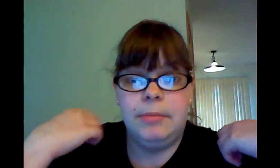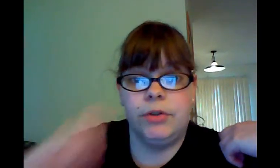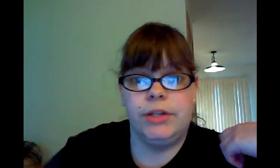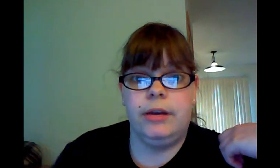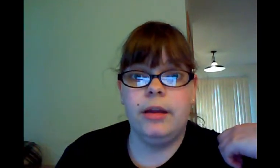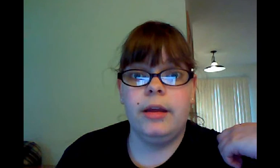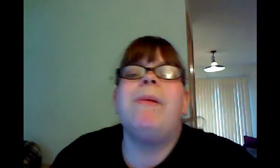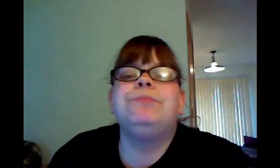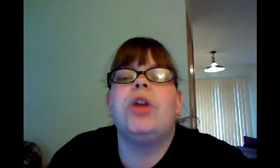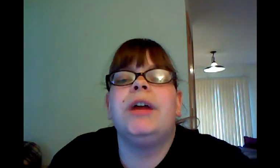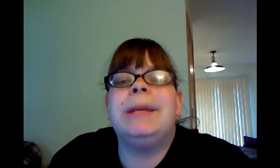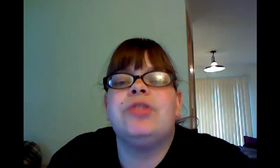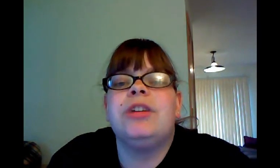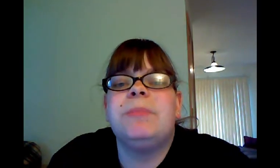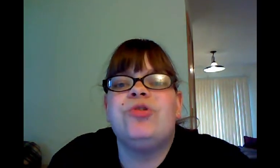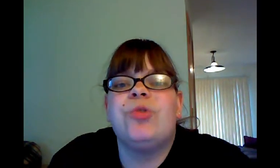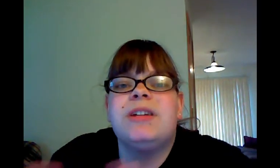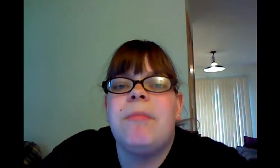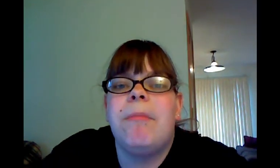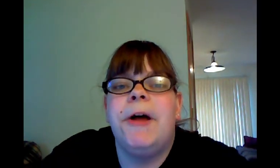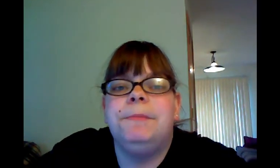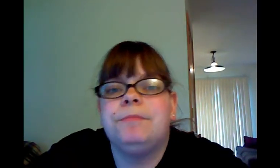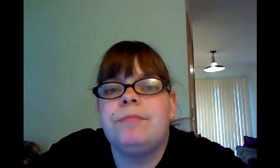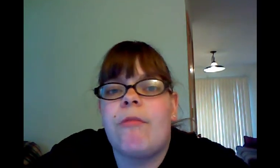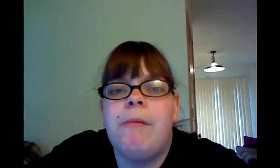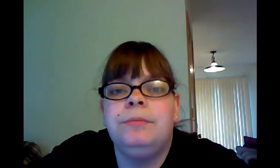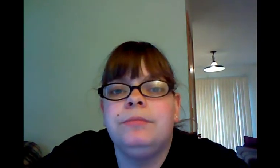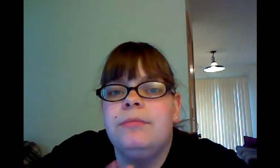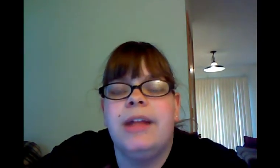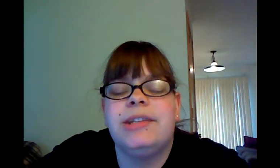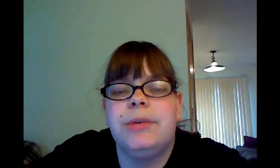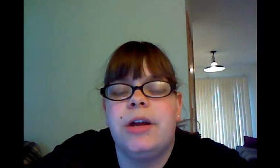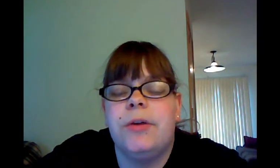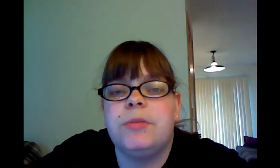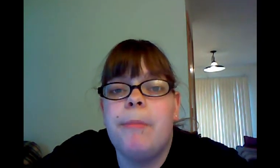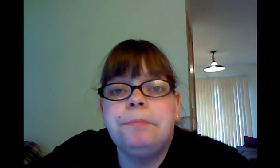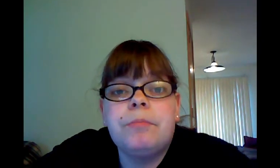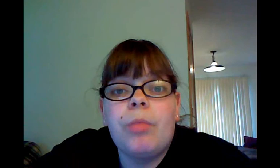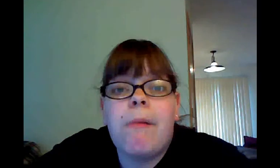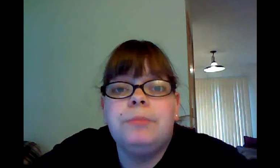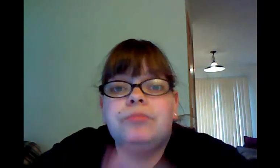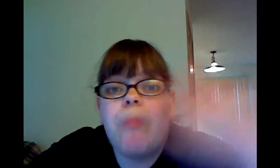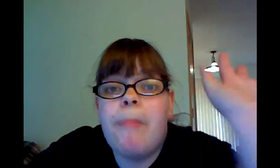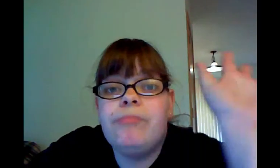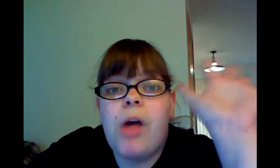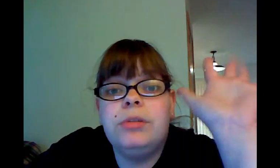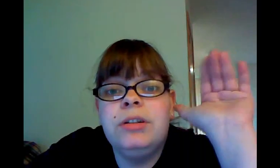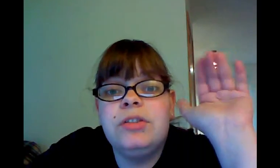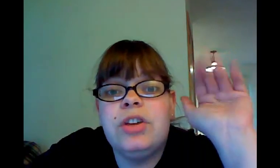person. Alright, I'm sorry it's been short, but that's the way it goes. I will see